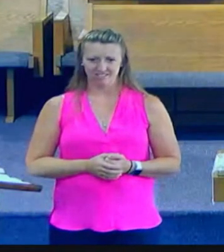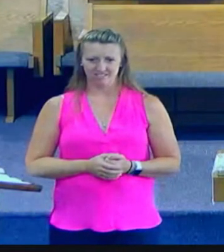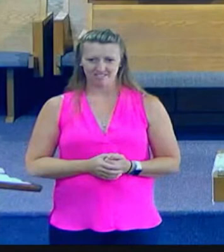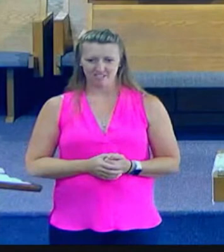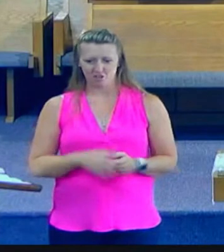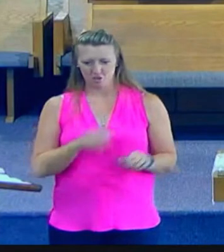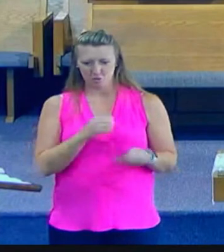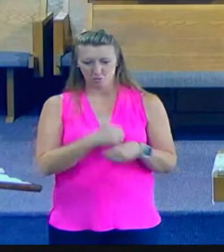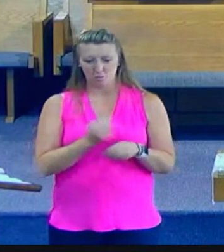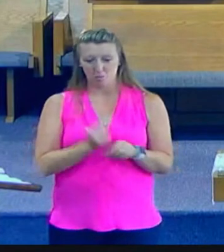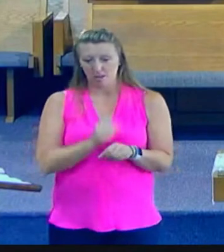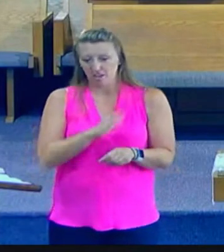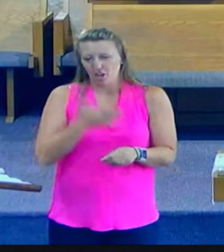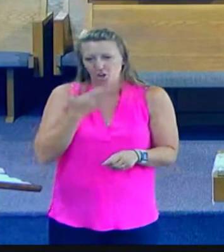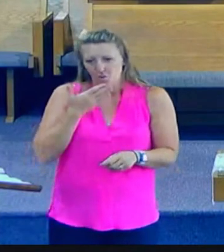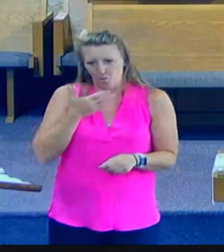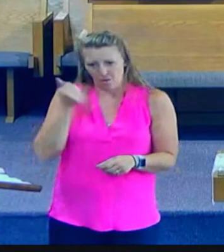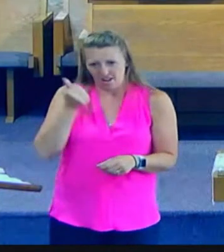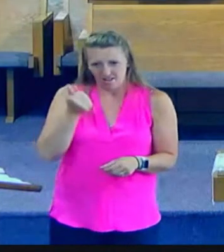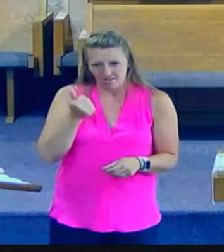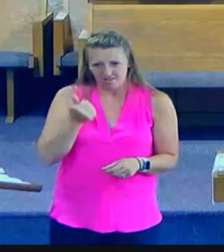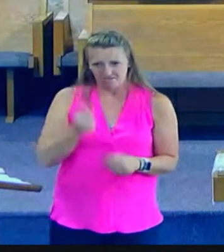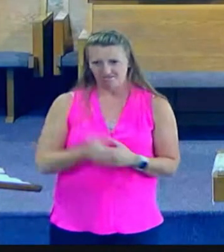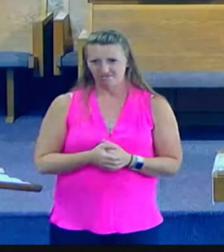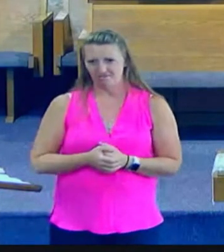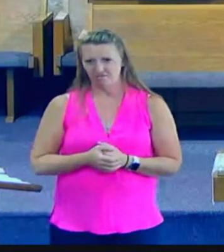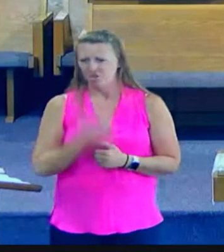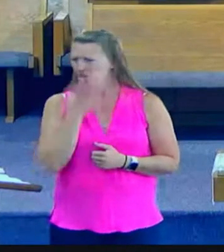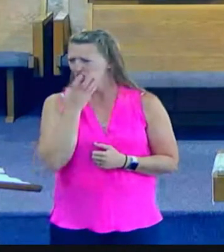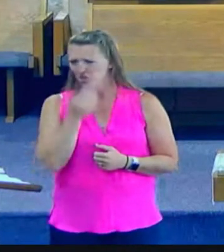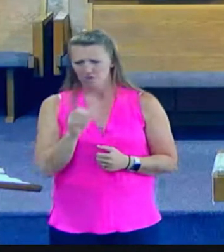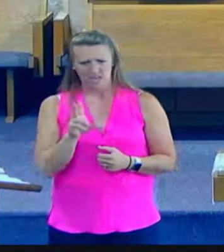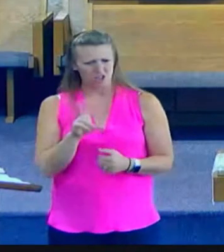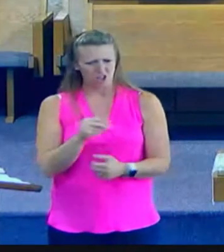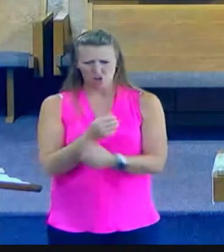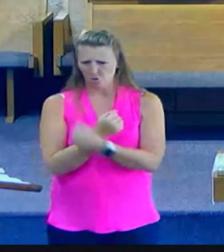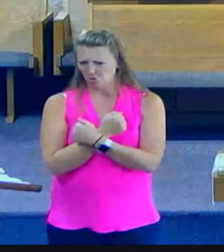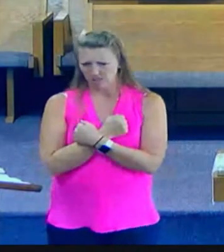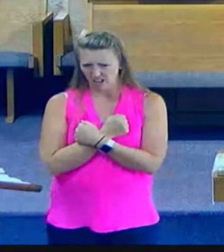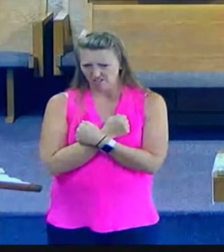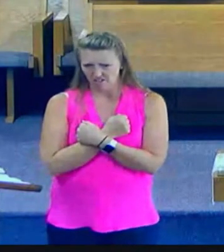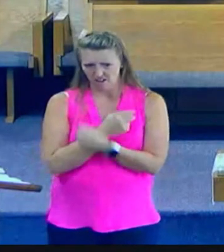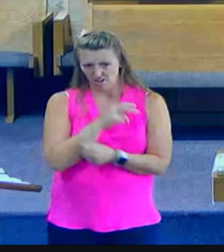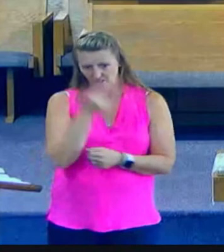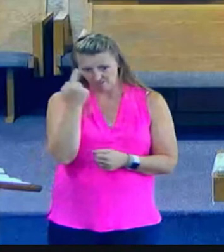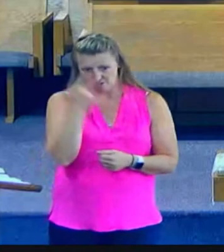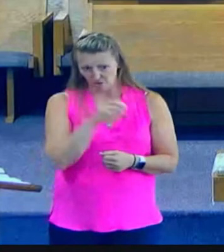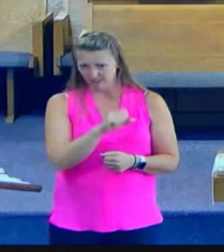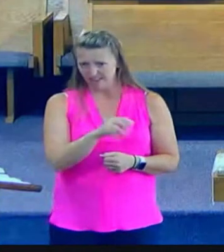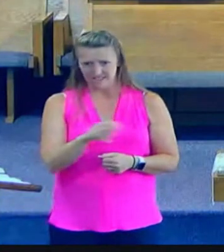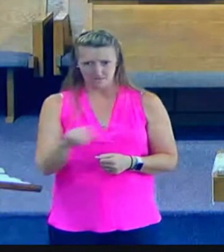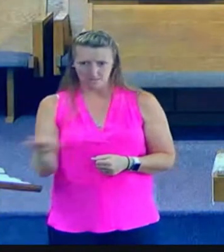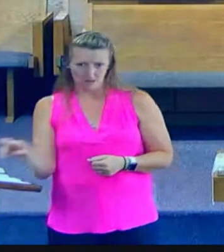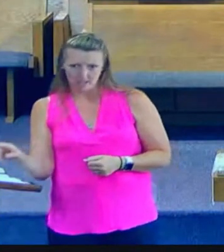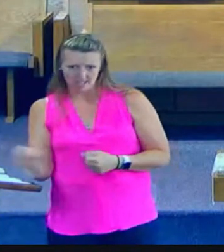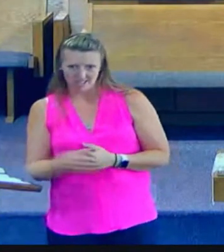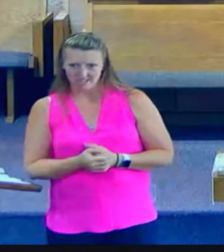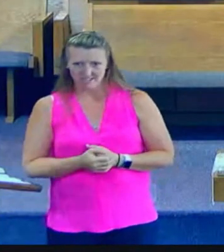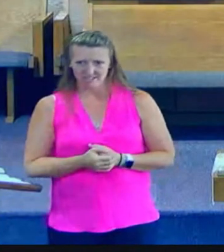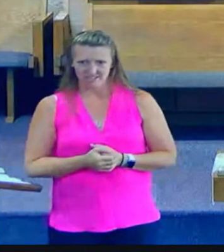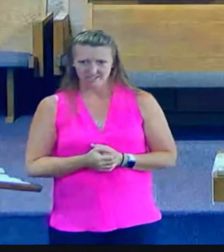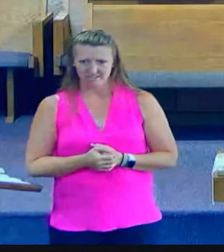well. The Jews had no love for the Samaritans, no concern for their spiritual well-being.